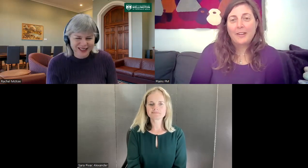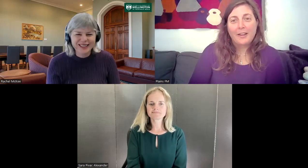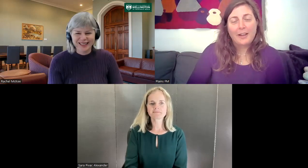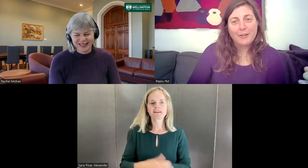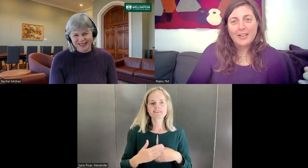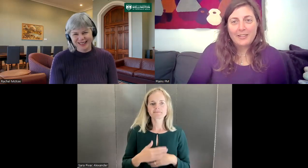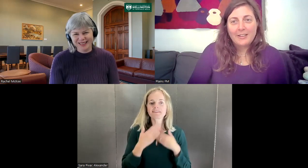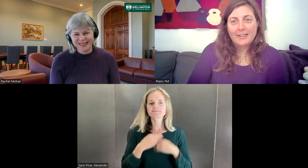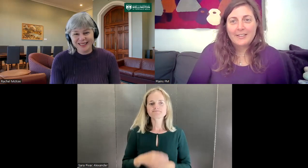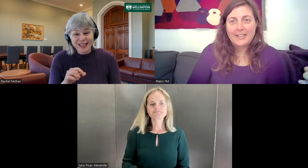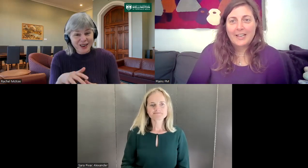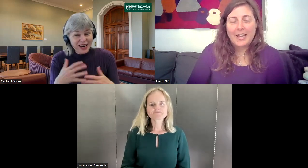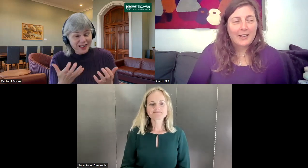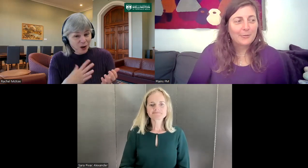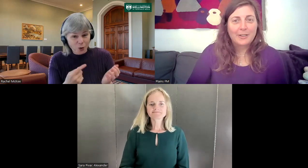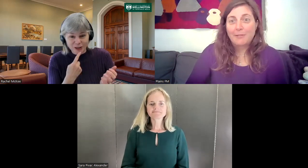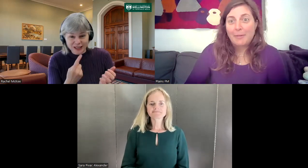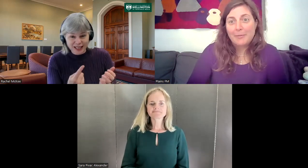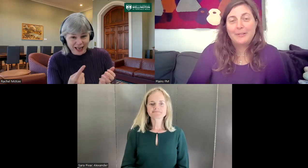Have you got anything you'd like to say as we wrap up?